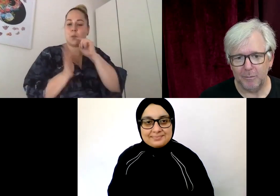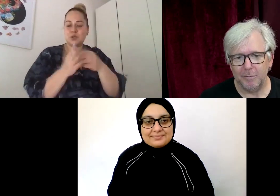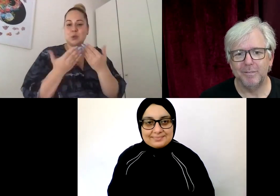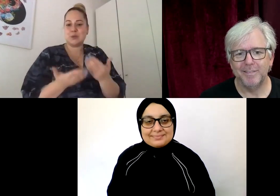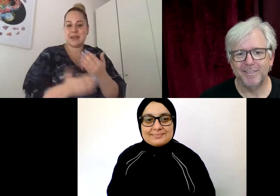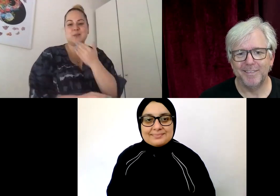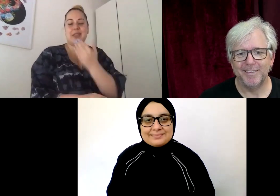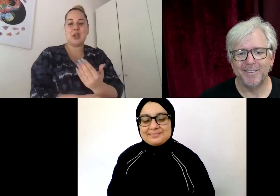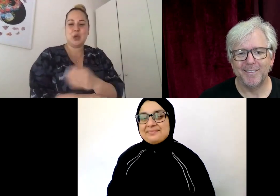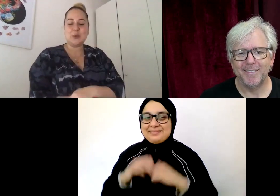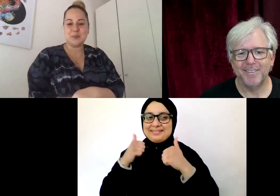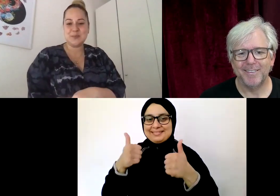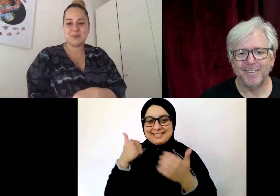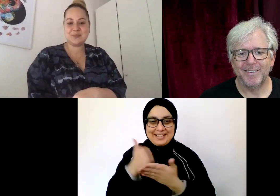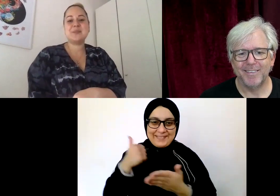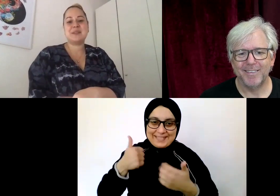thank you.